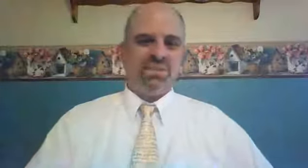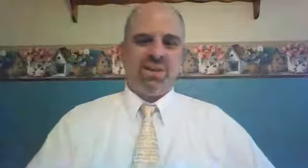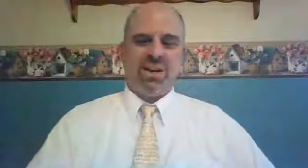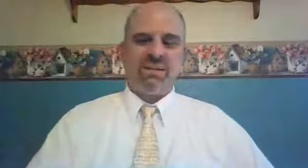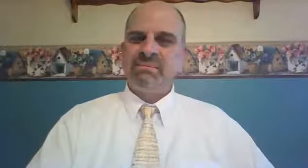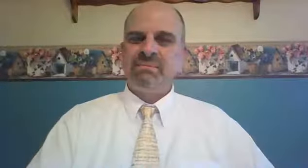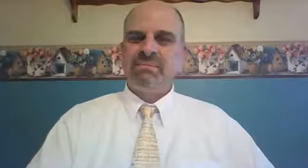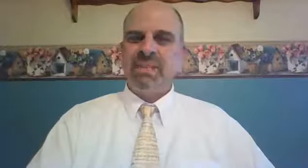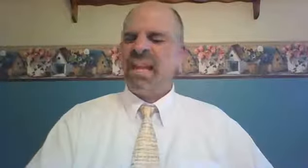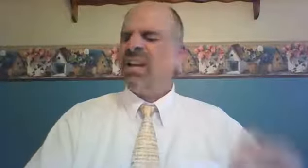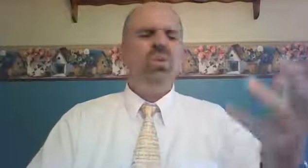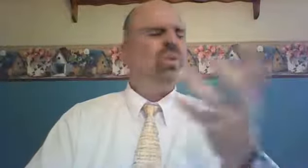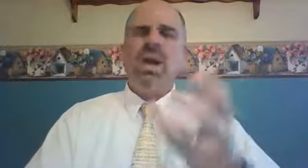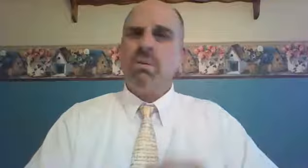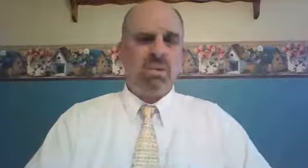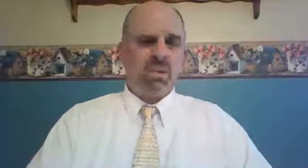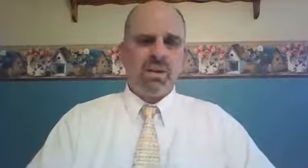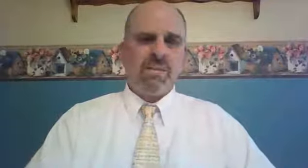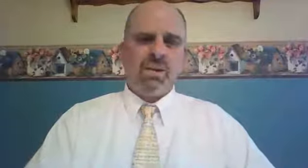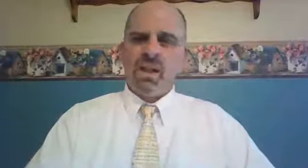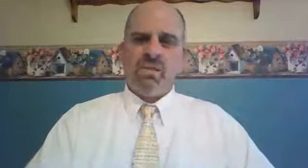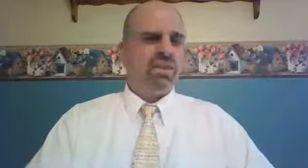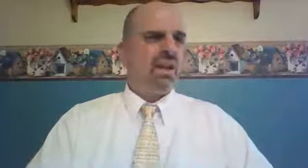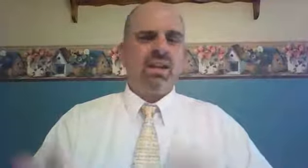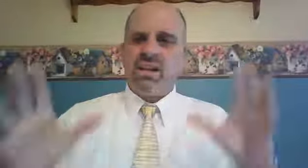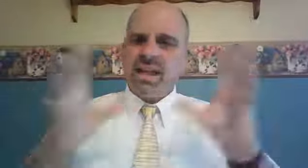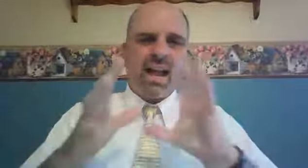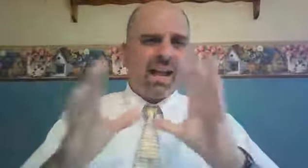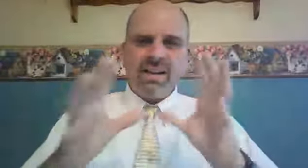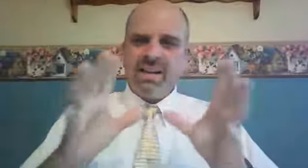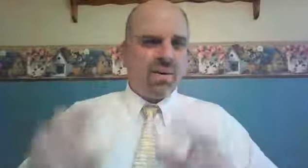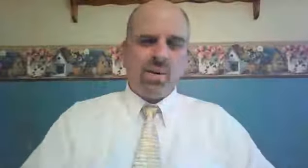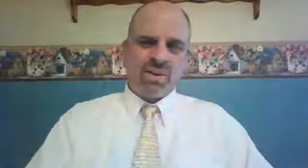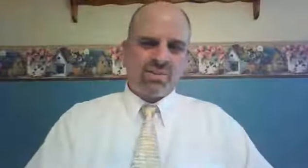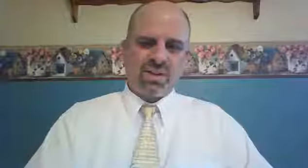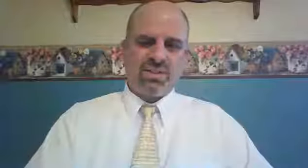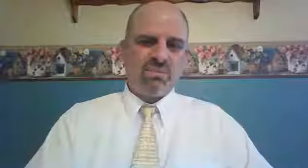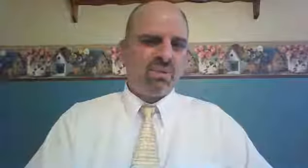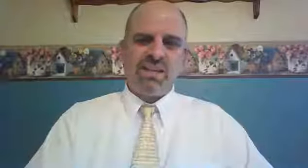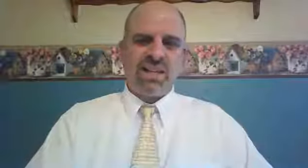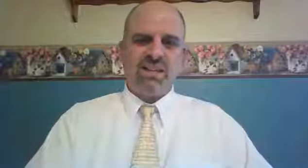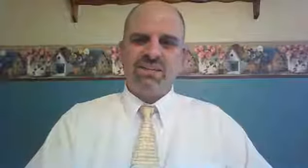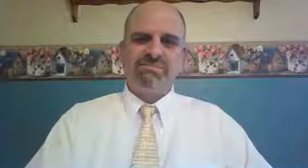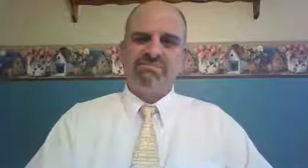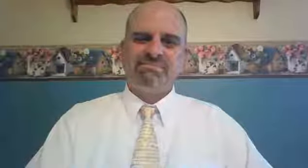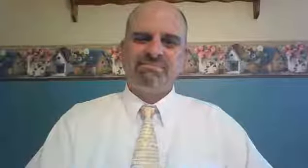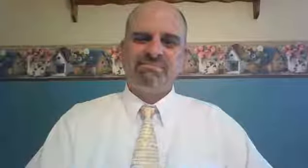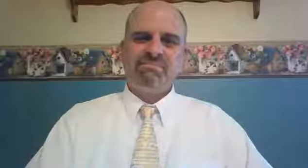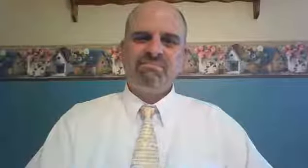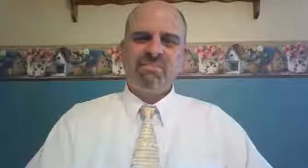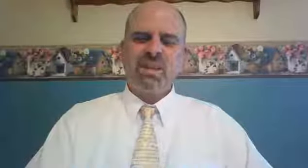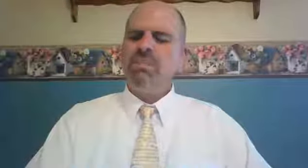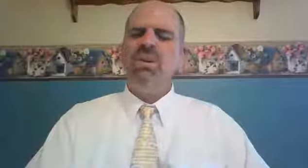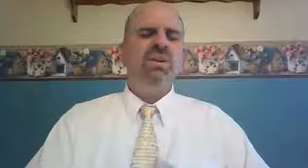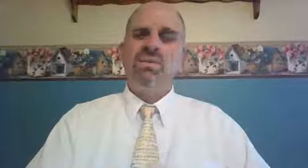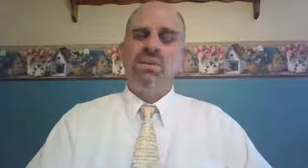story? An incredible thing that God orchestrates and puts together. A beautiful,